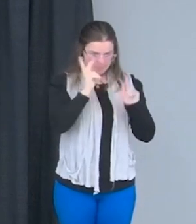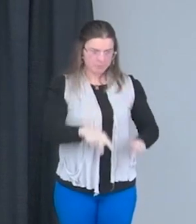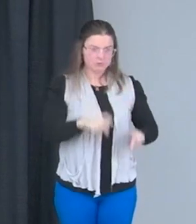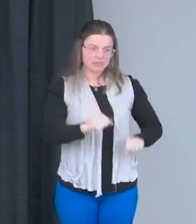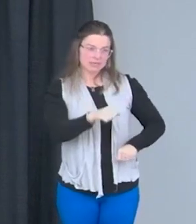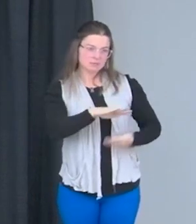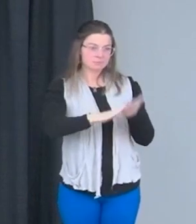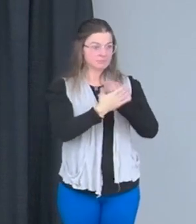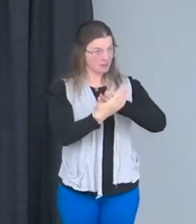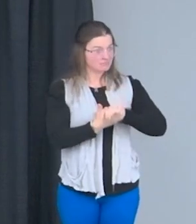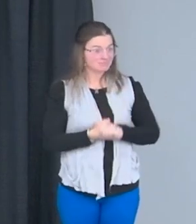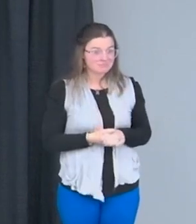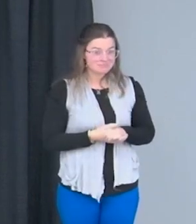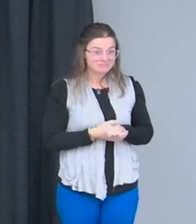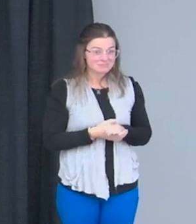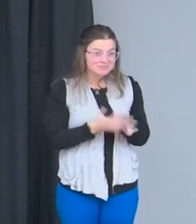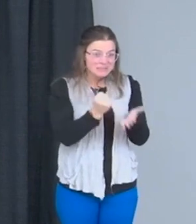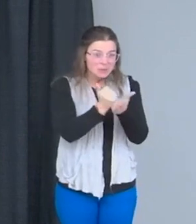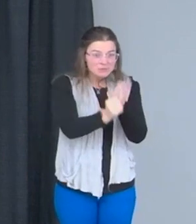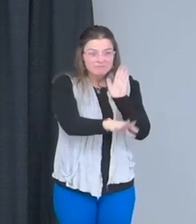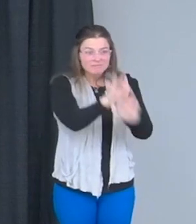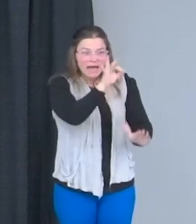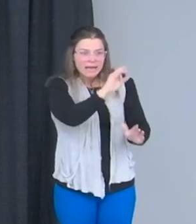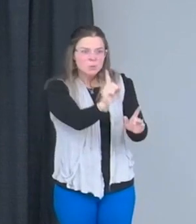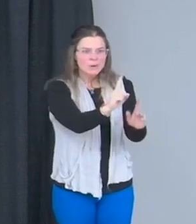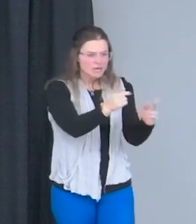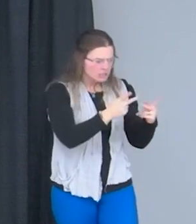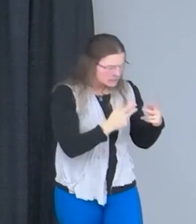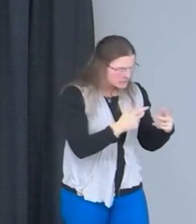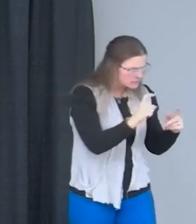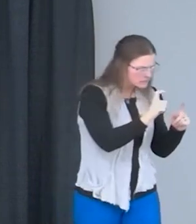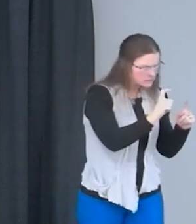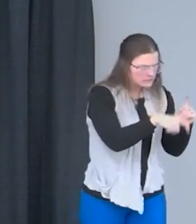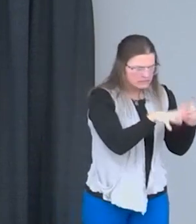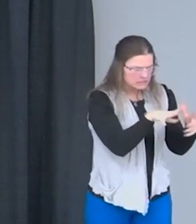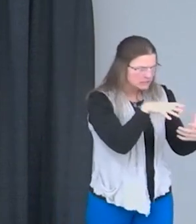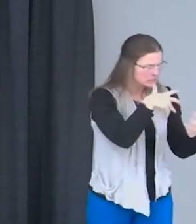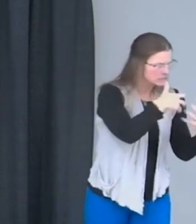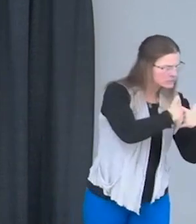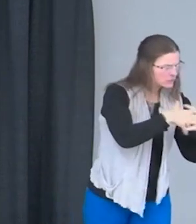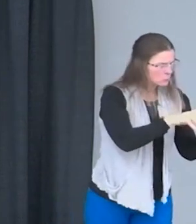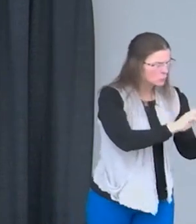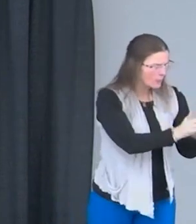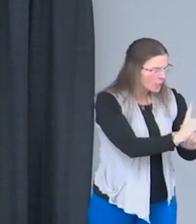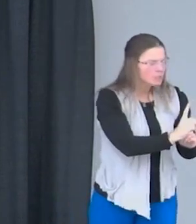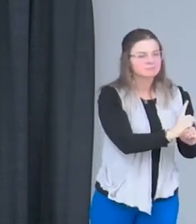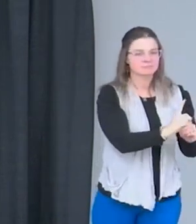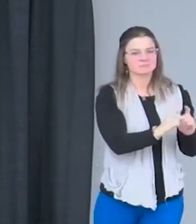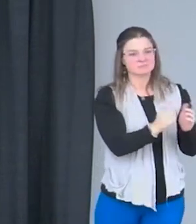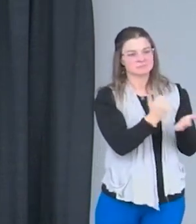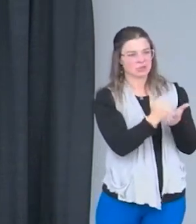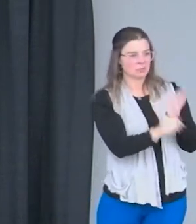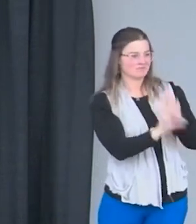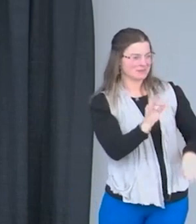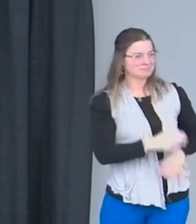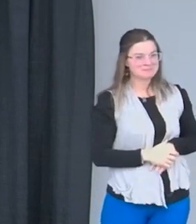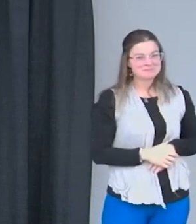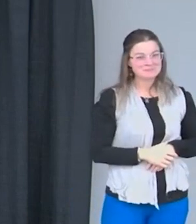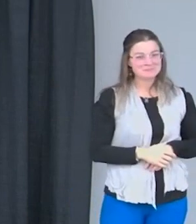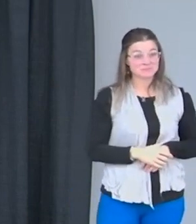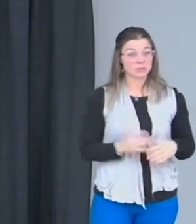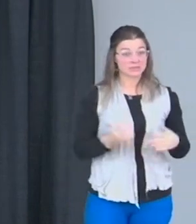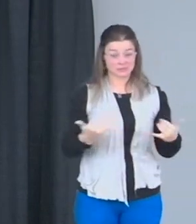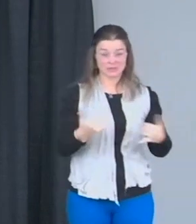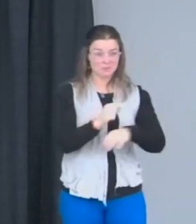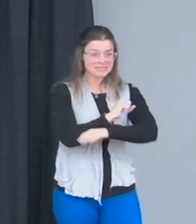finding your place in this world. So yeah, so let's start with that then. All right, now I'm on the stage